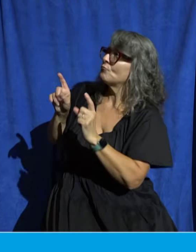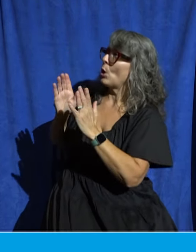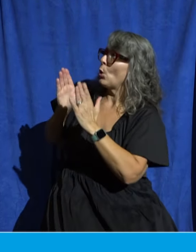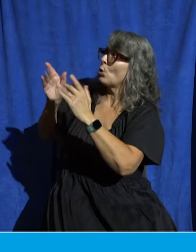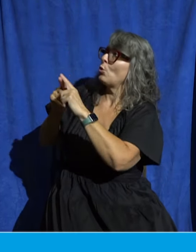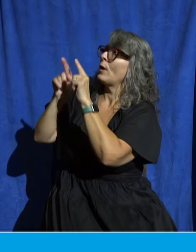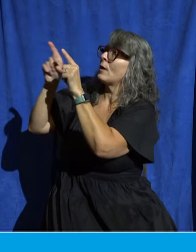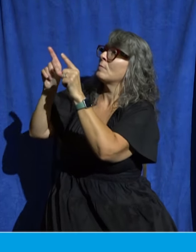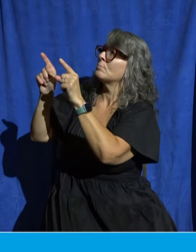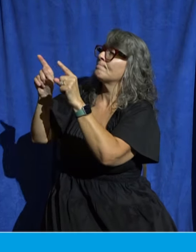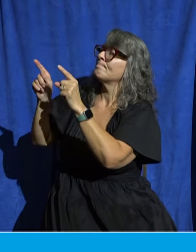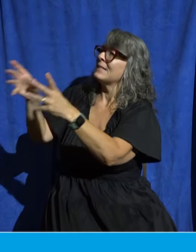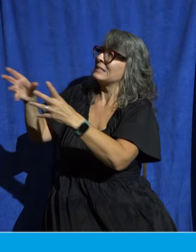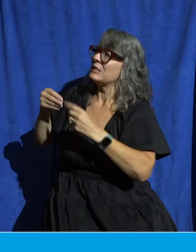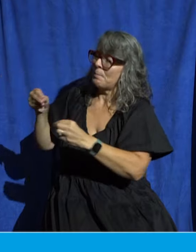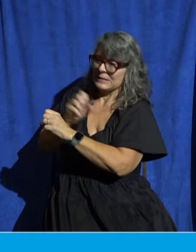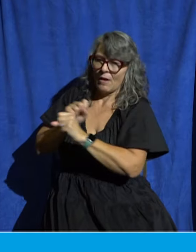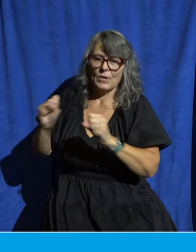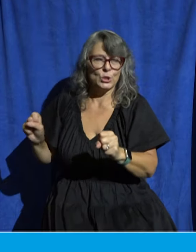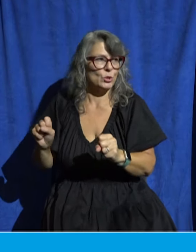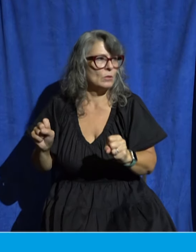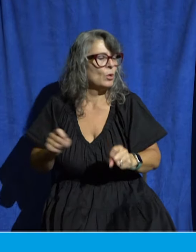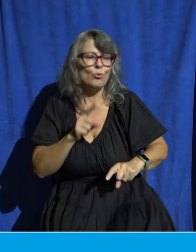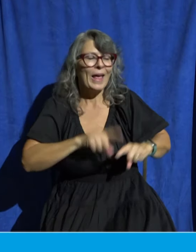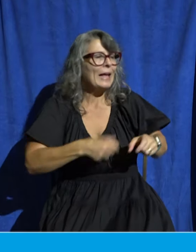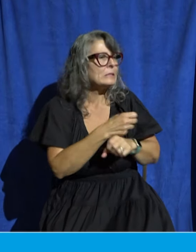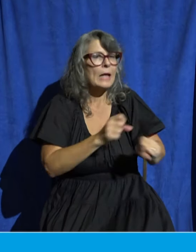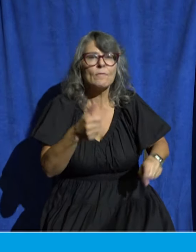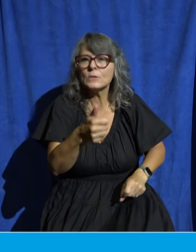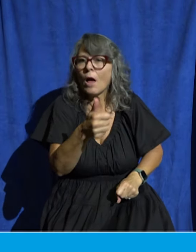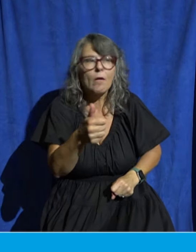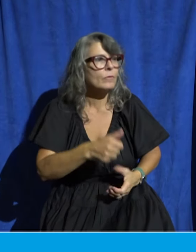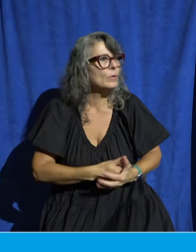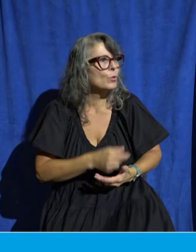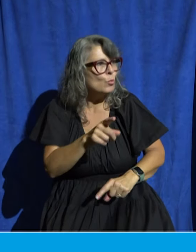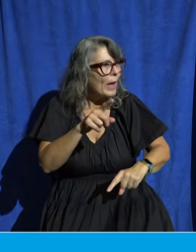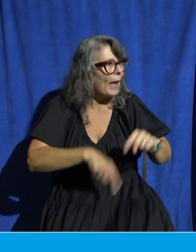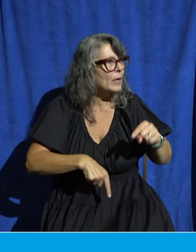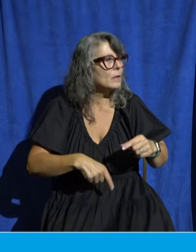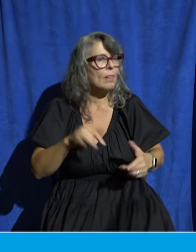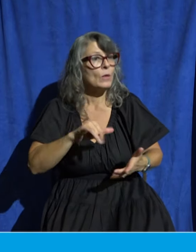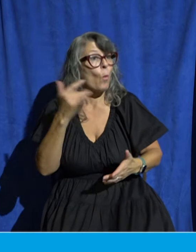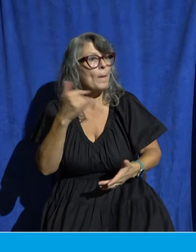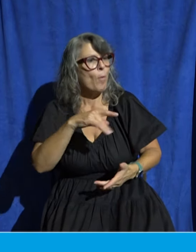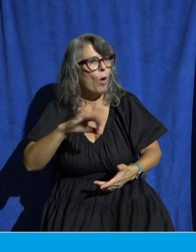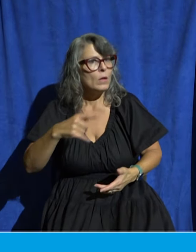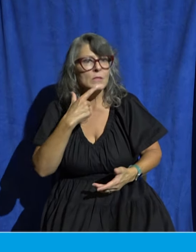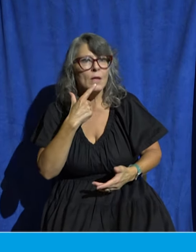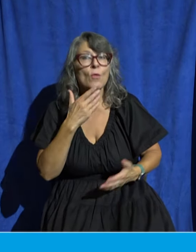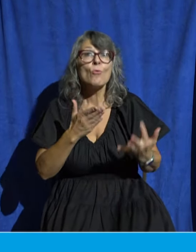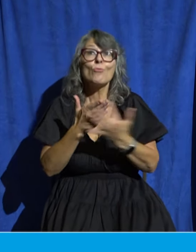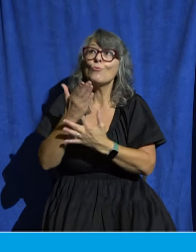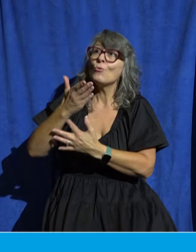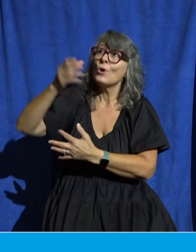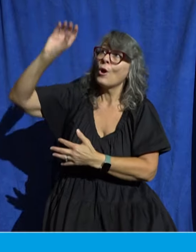You can't. That's why Paul starts this passage the way that he does. He says, for by the grace given to me,